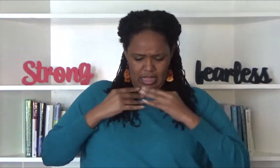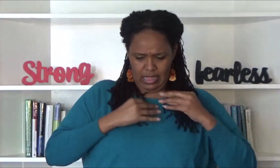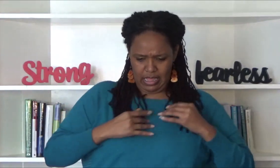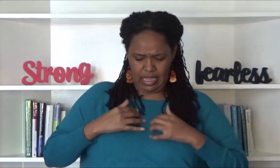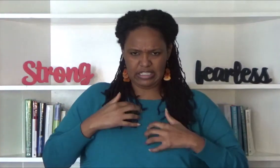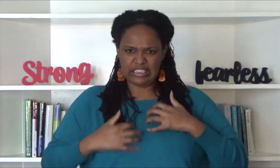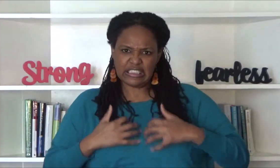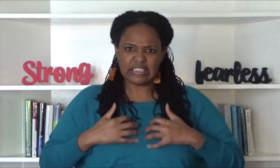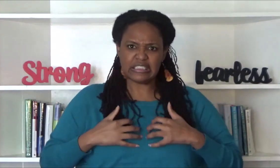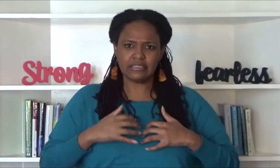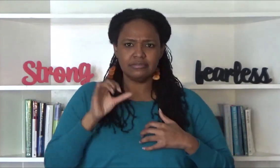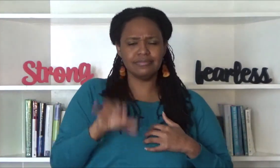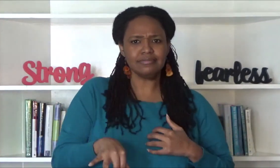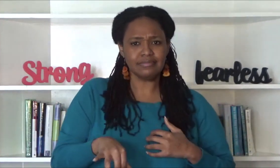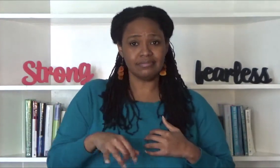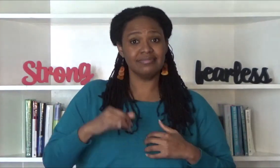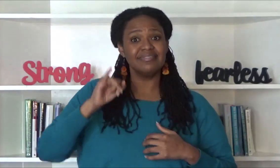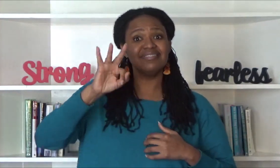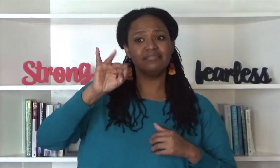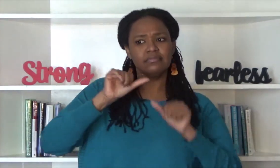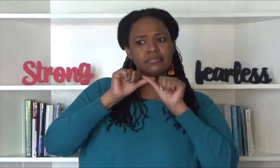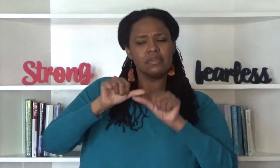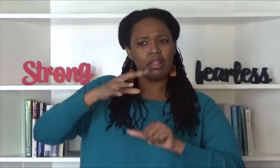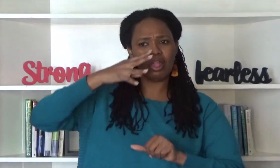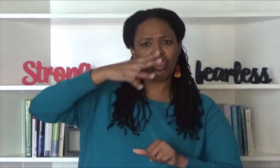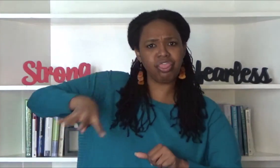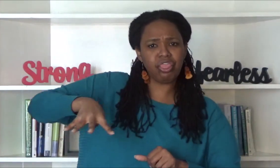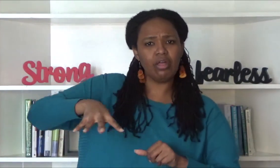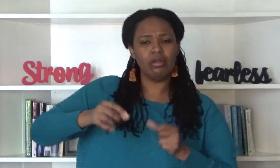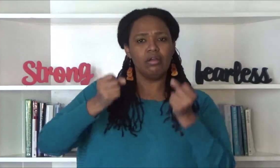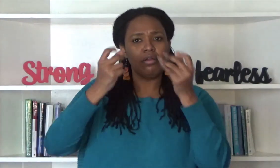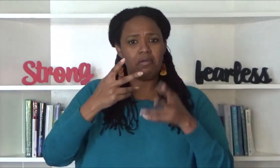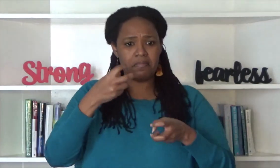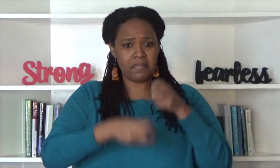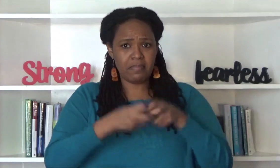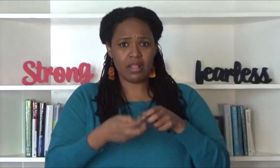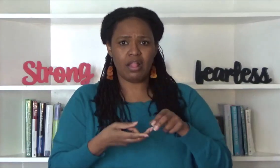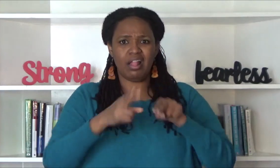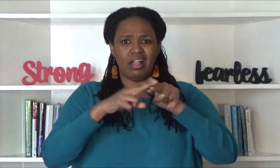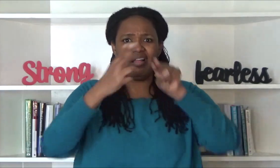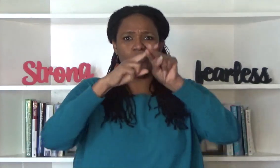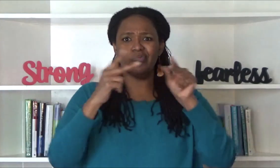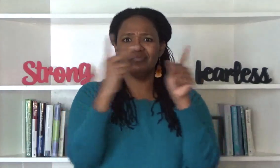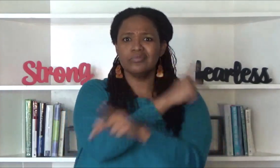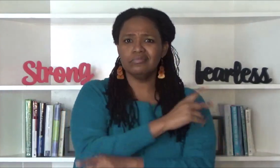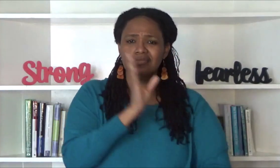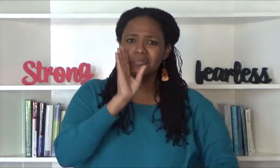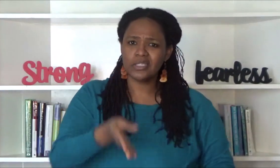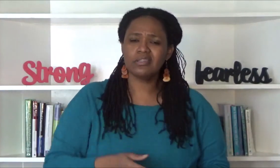responses ignoring these can exacerbate the situation